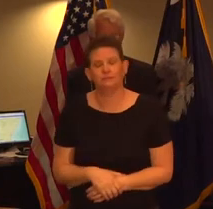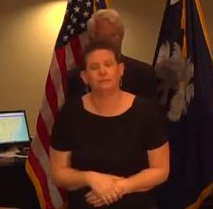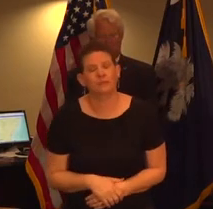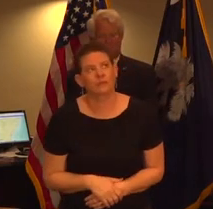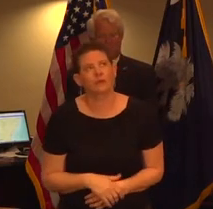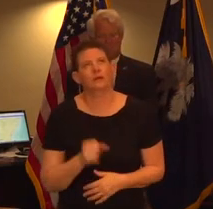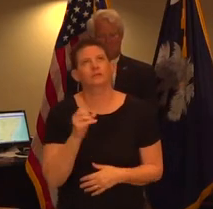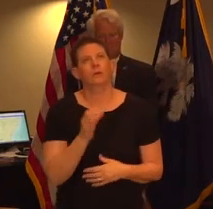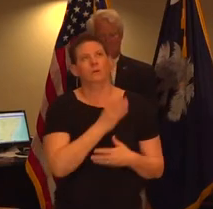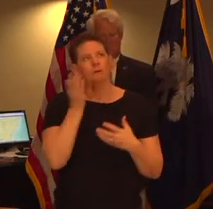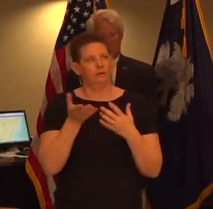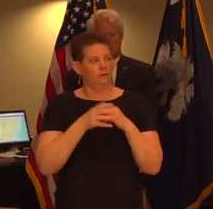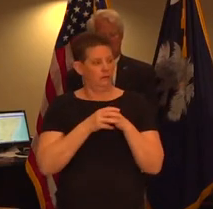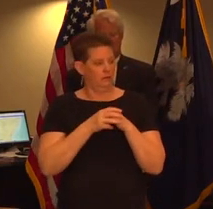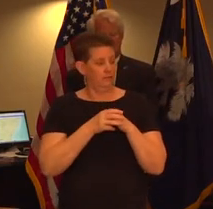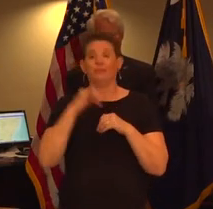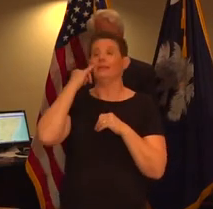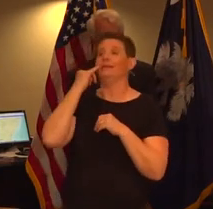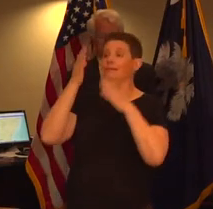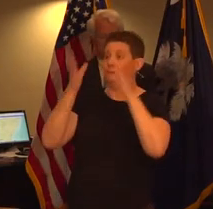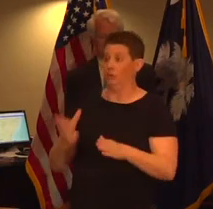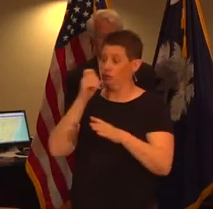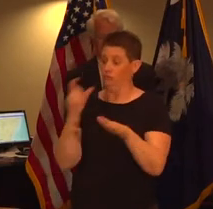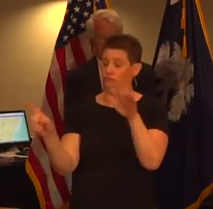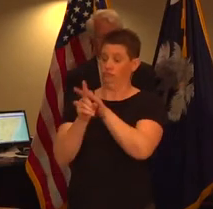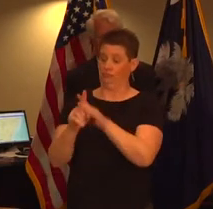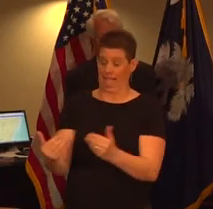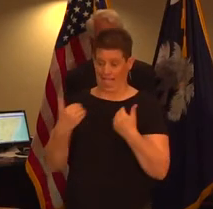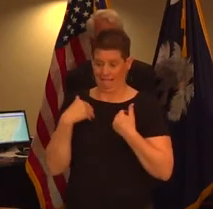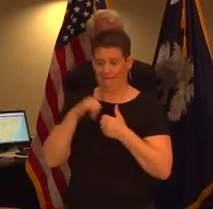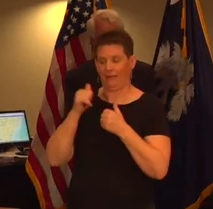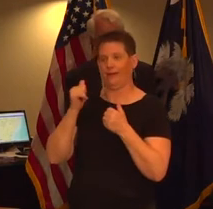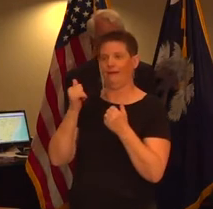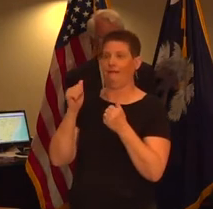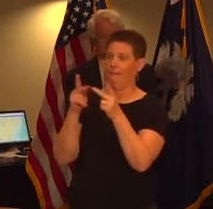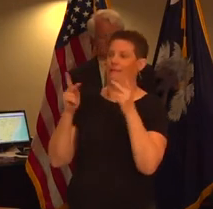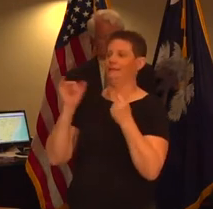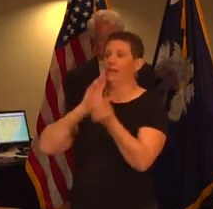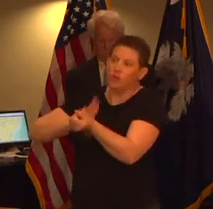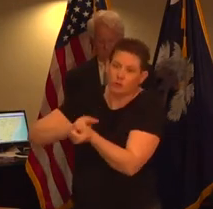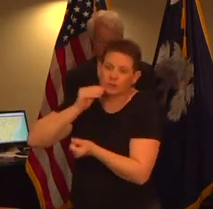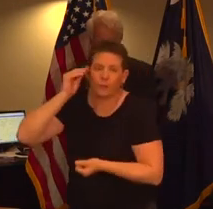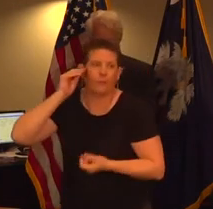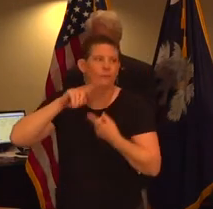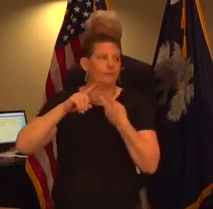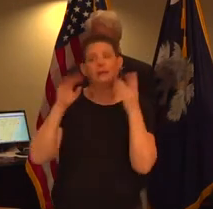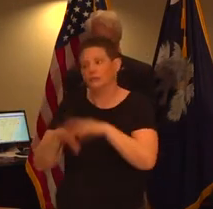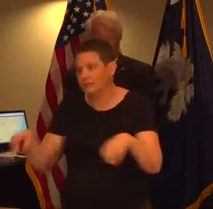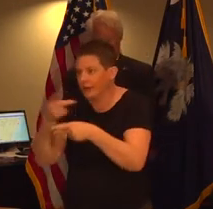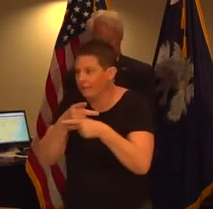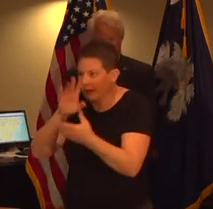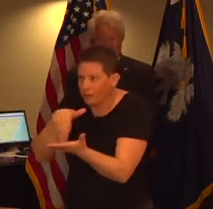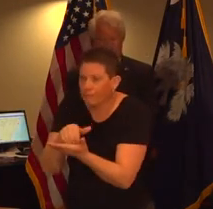cases in institutions or settings like nursing homes the possibility in a child care center and we